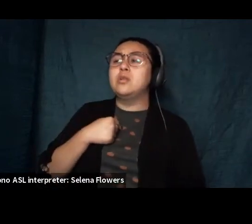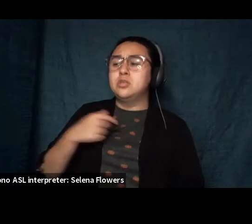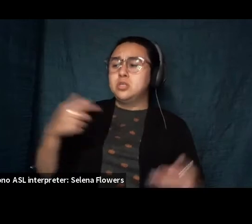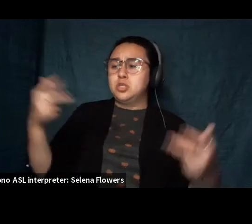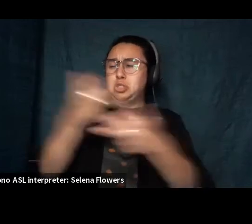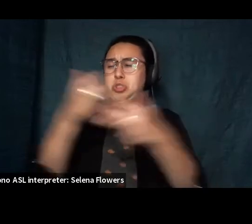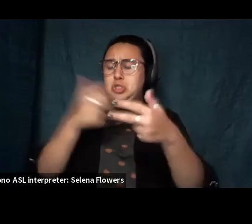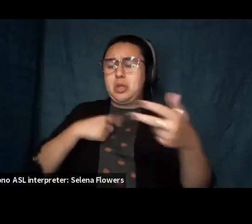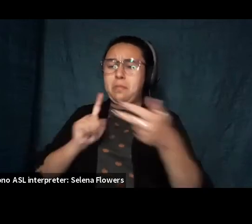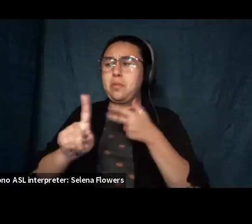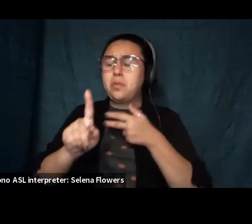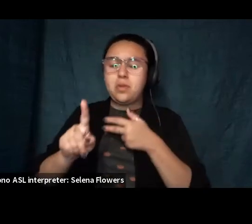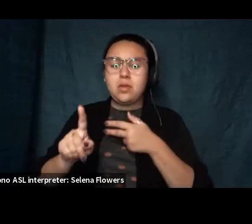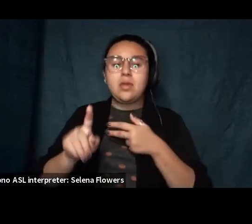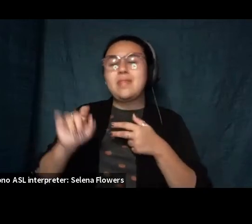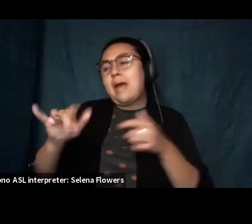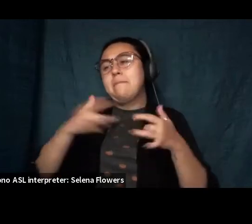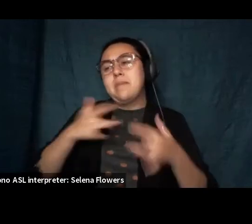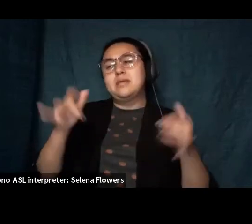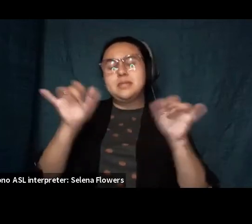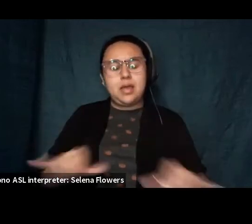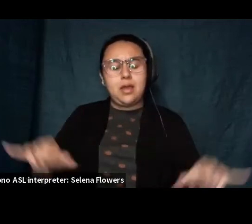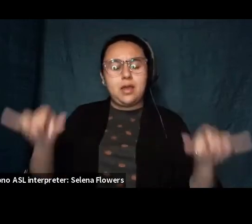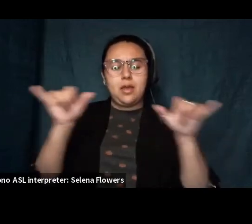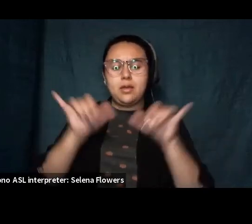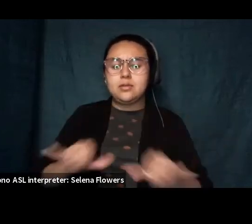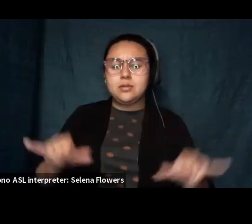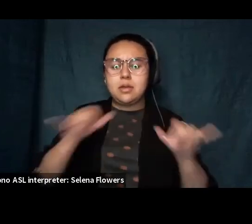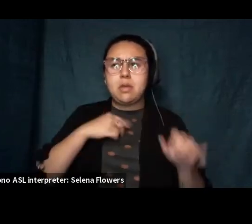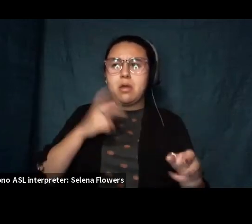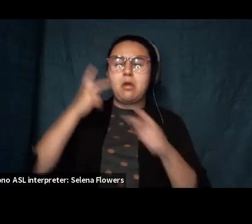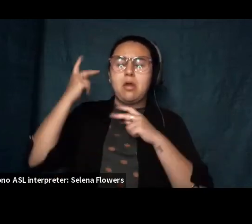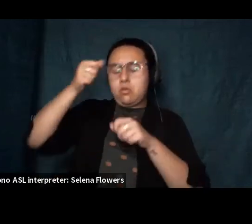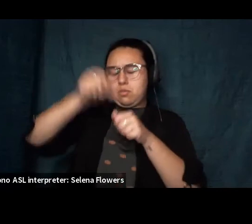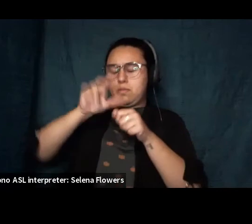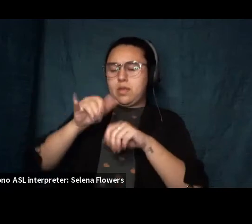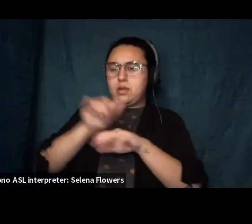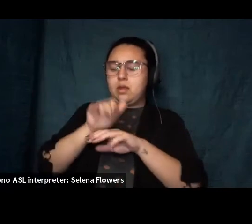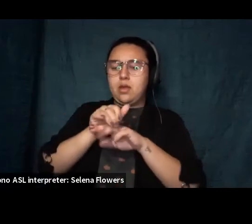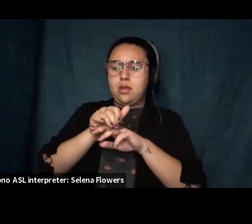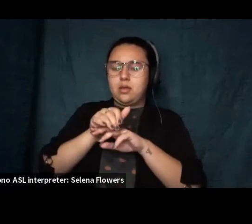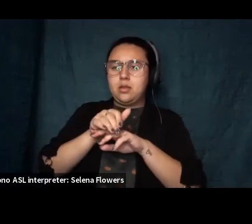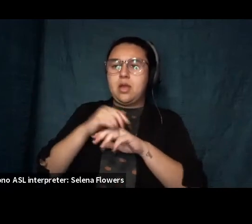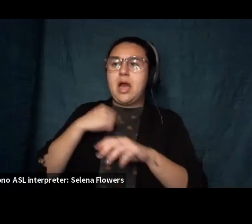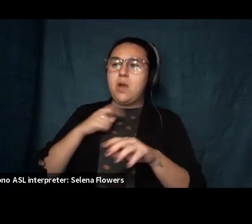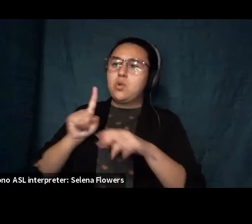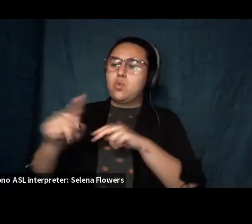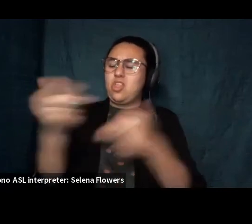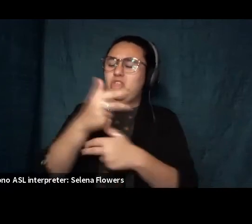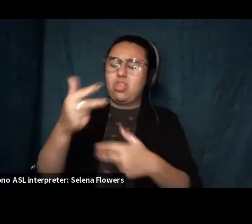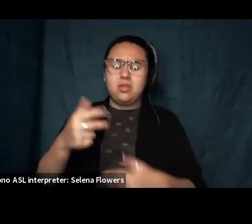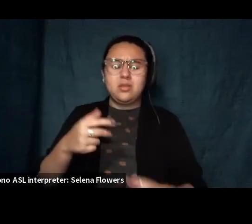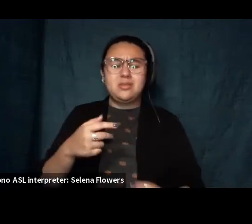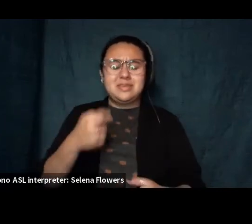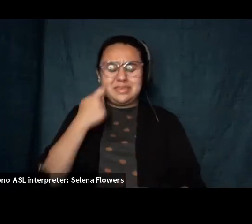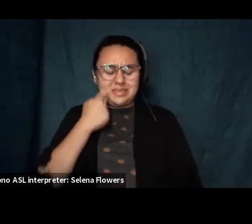years that was the line of dialogue i gave myself when replaying my spotty memories of that night it was only recently that i began to question